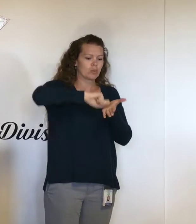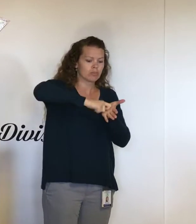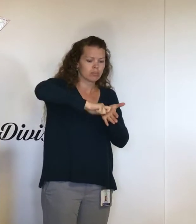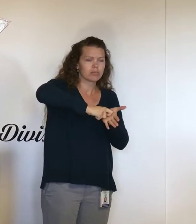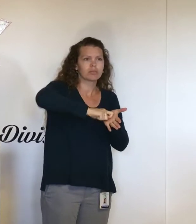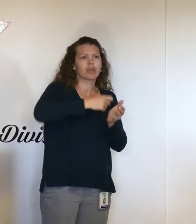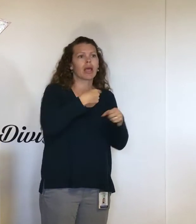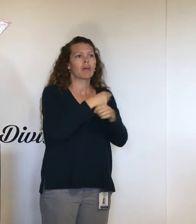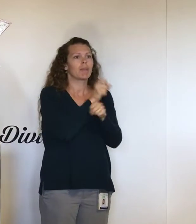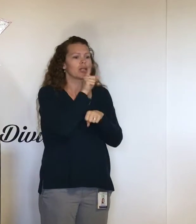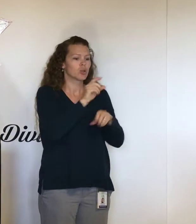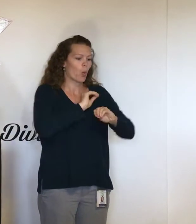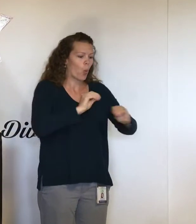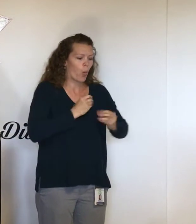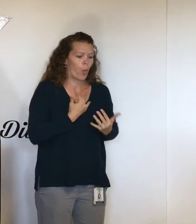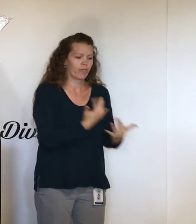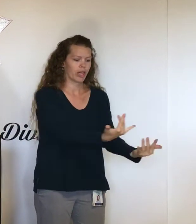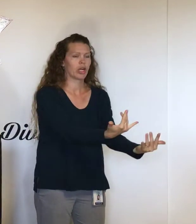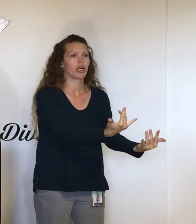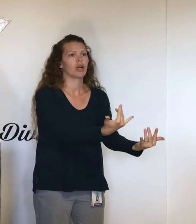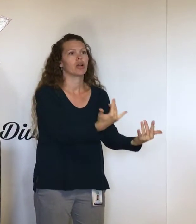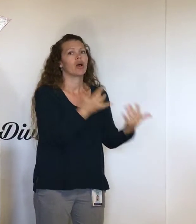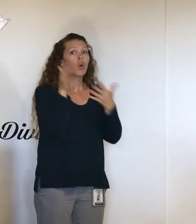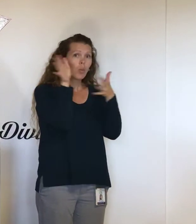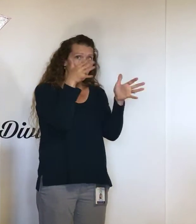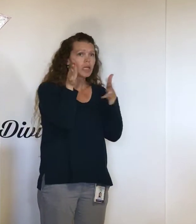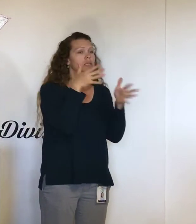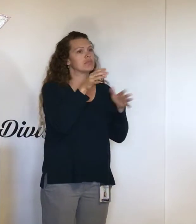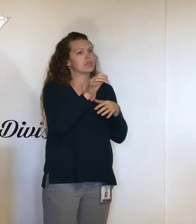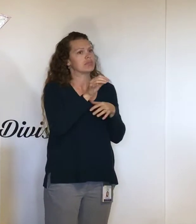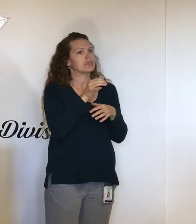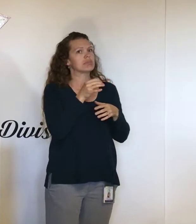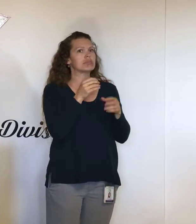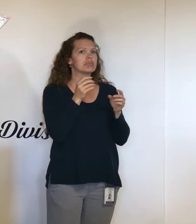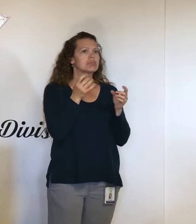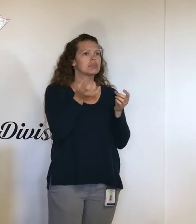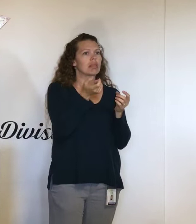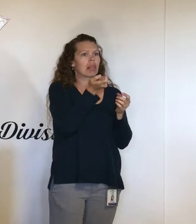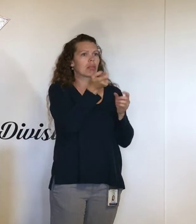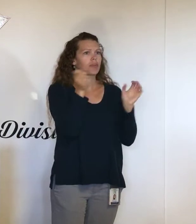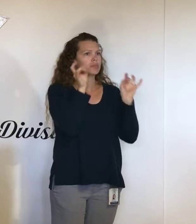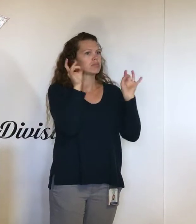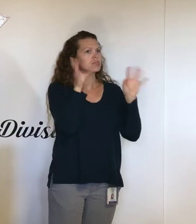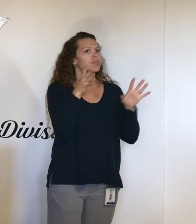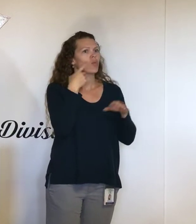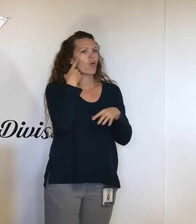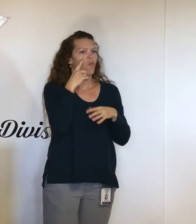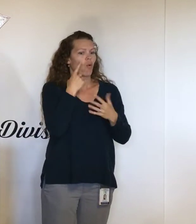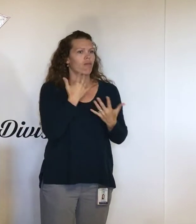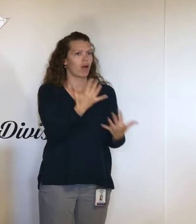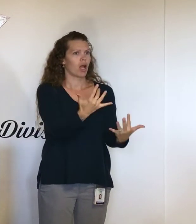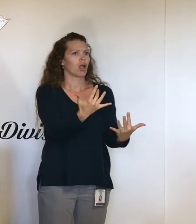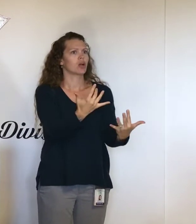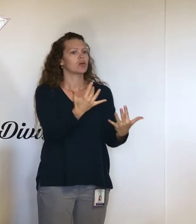And so we want to make sure we mitigate as much possibility of a fire danger here in the county as possible.